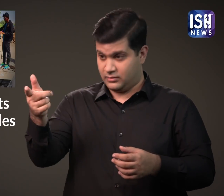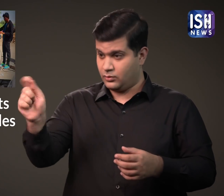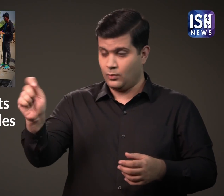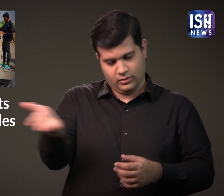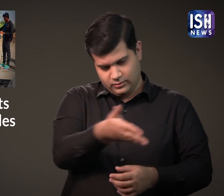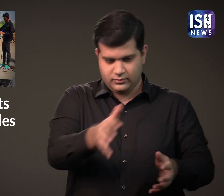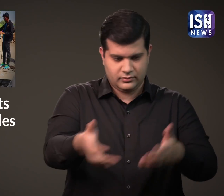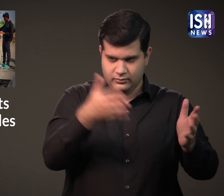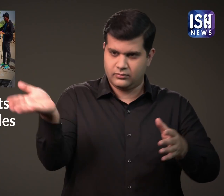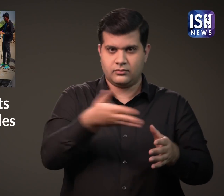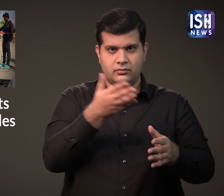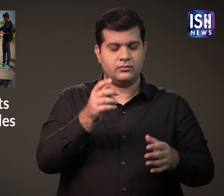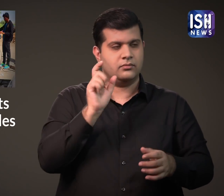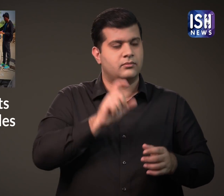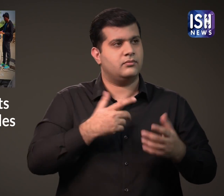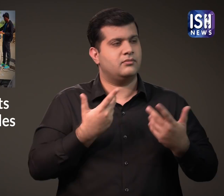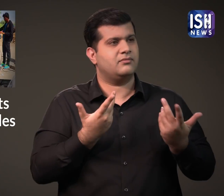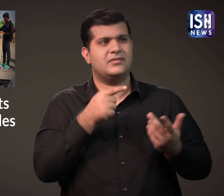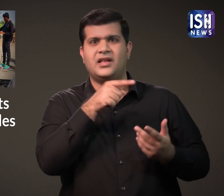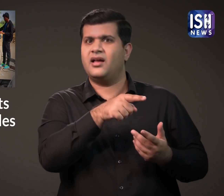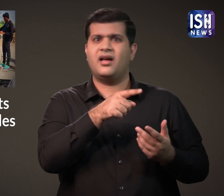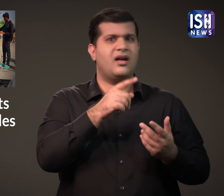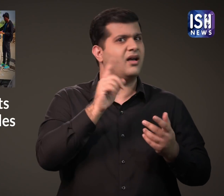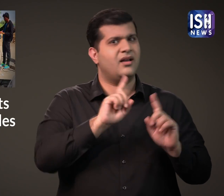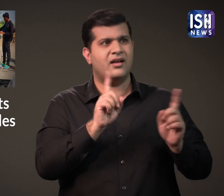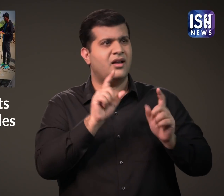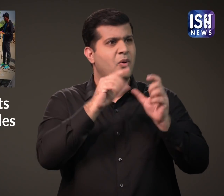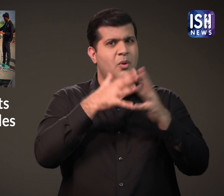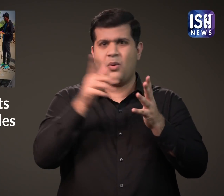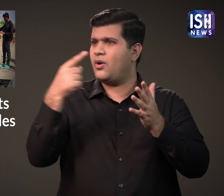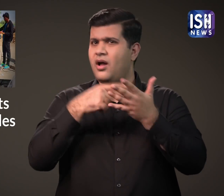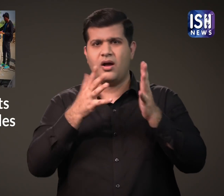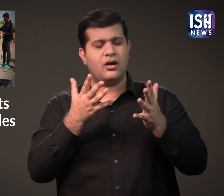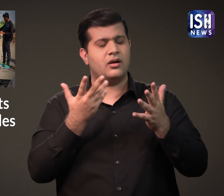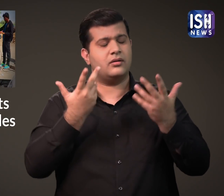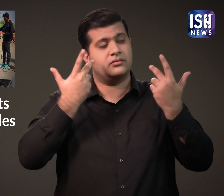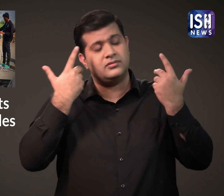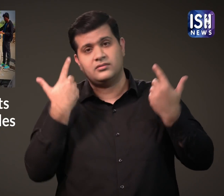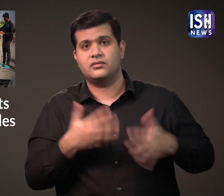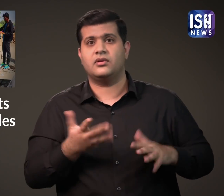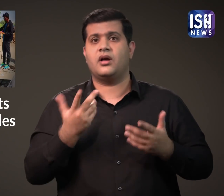and these people agree to do such a work for their livelihood.